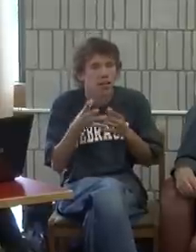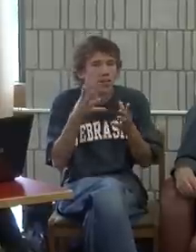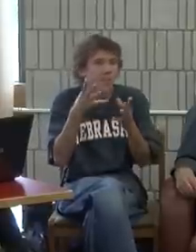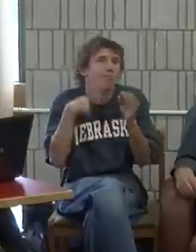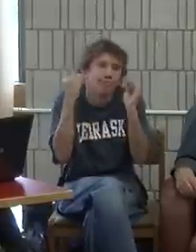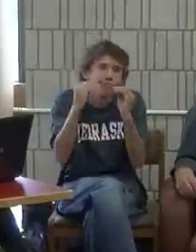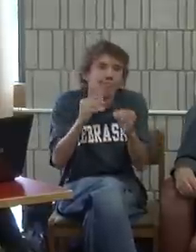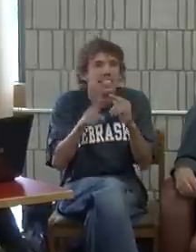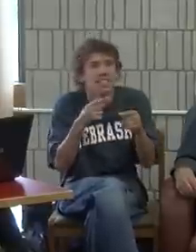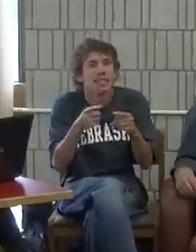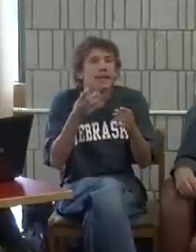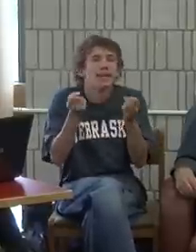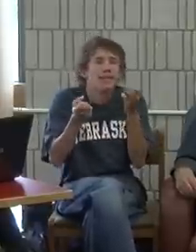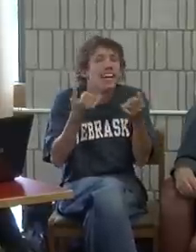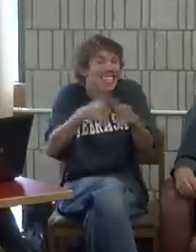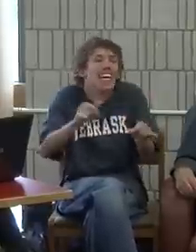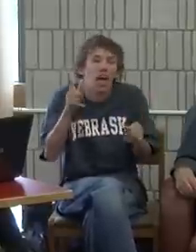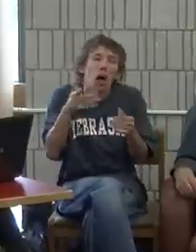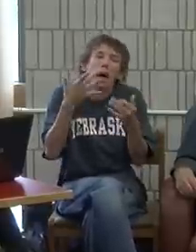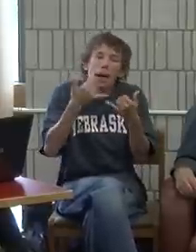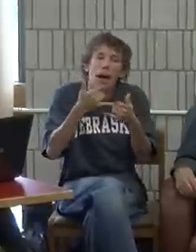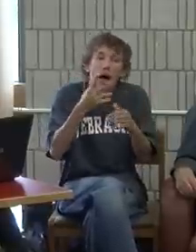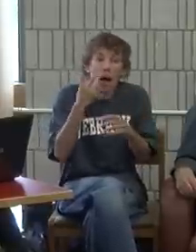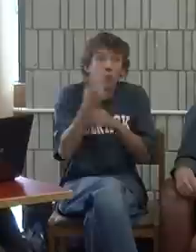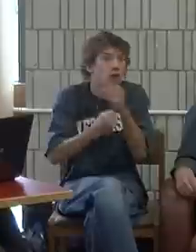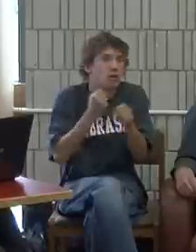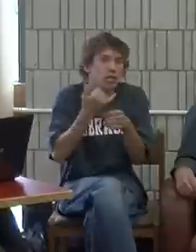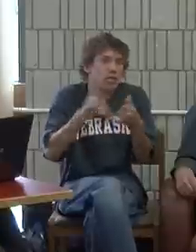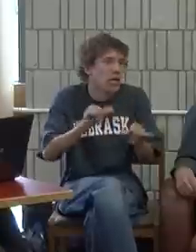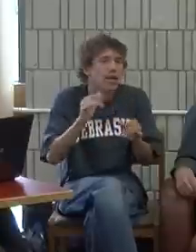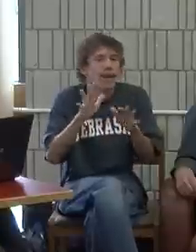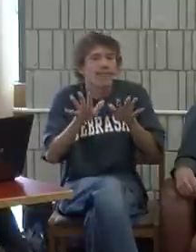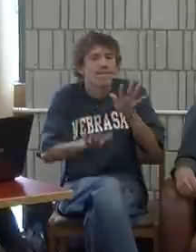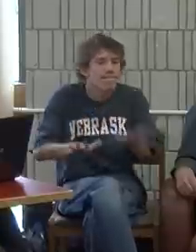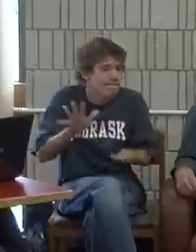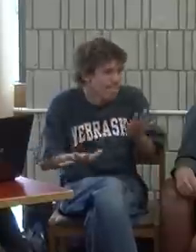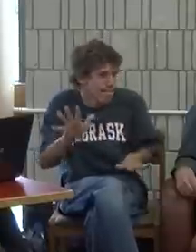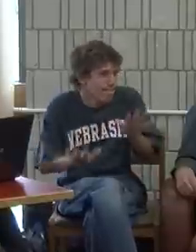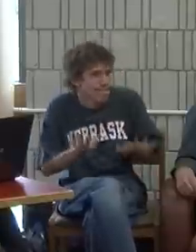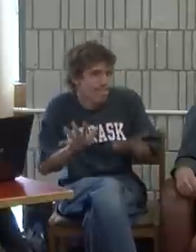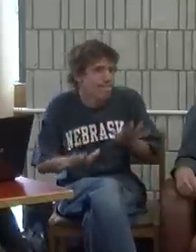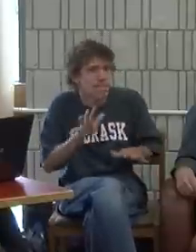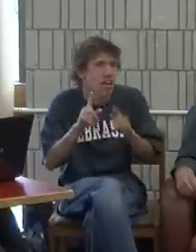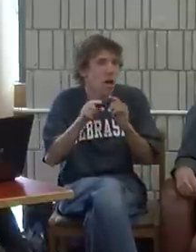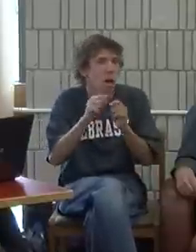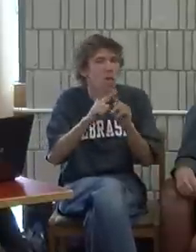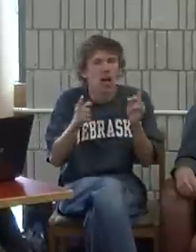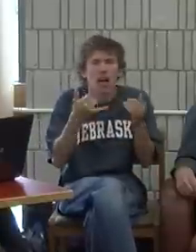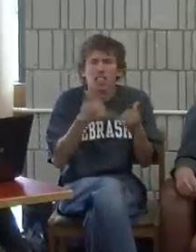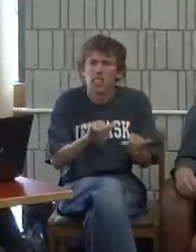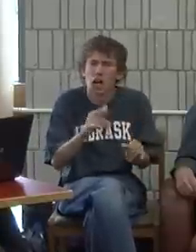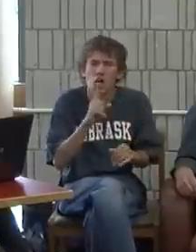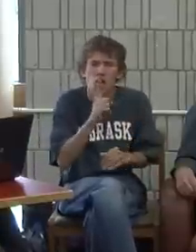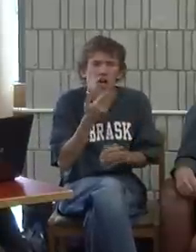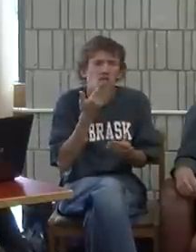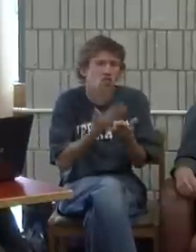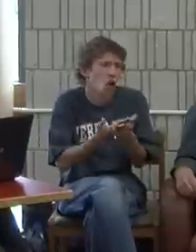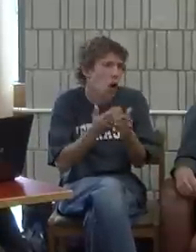world. But I've been teaching him things and he's still, after two years, a little awkward and learning